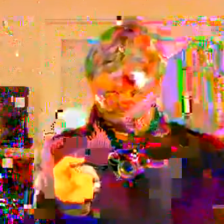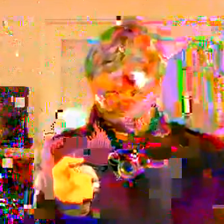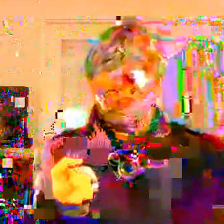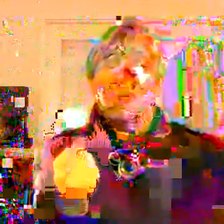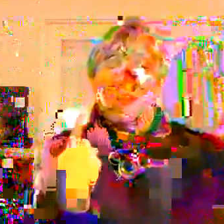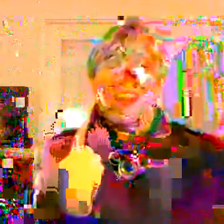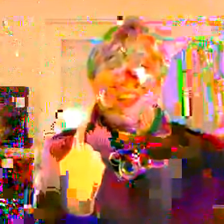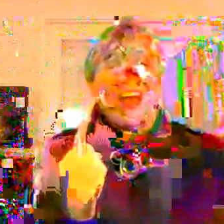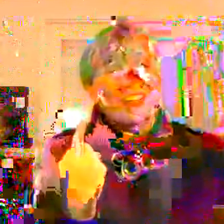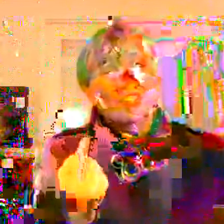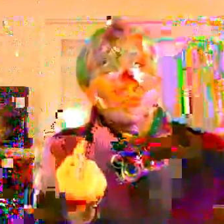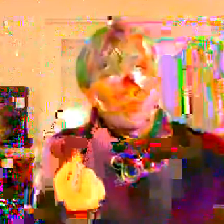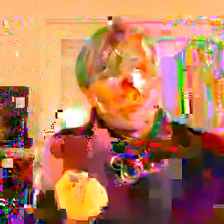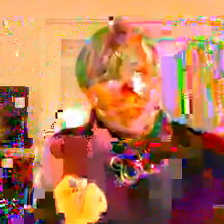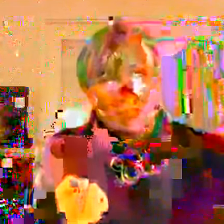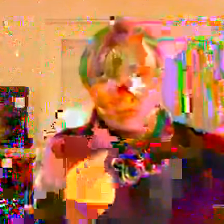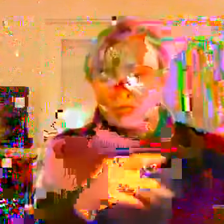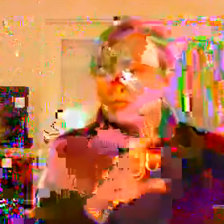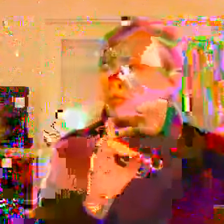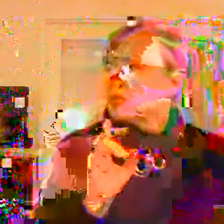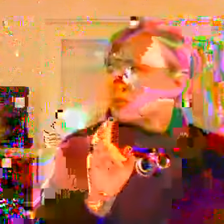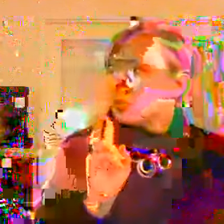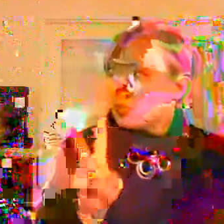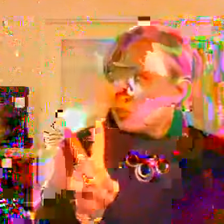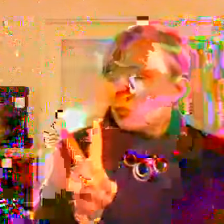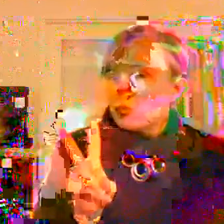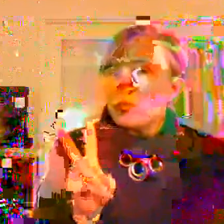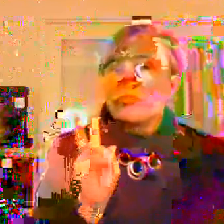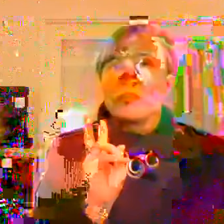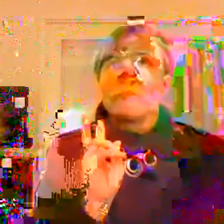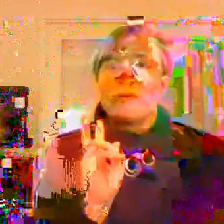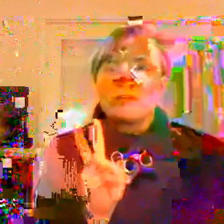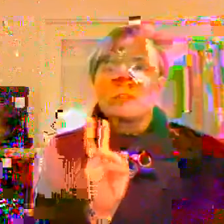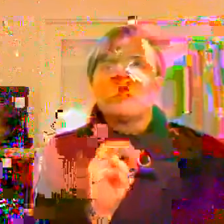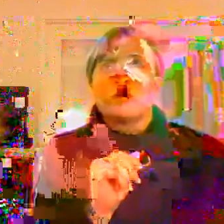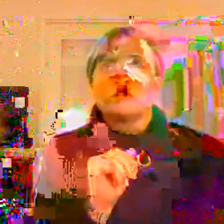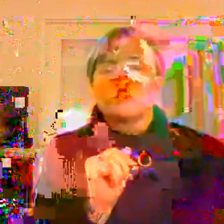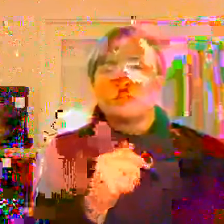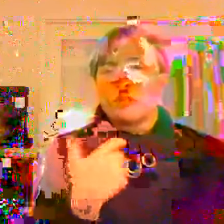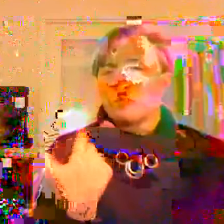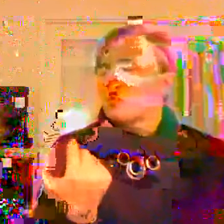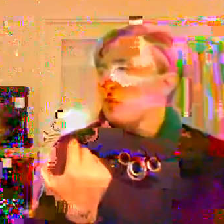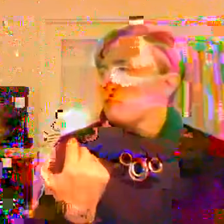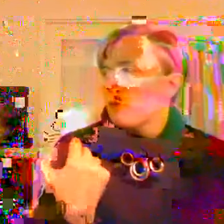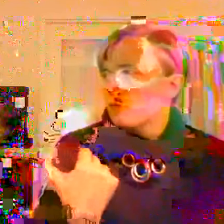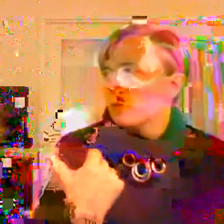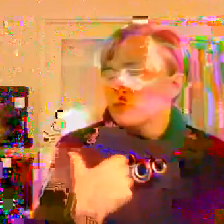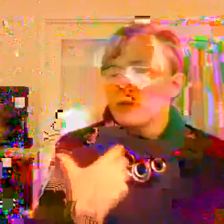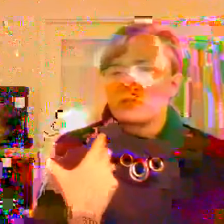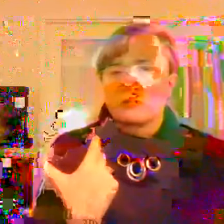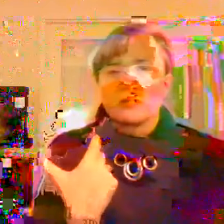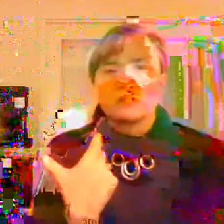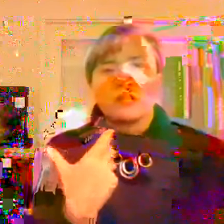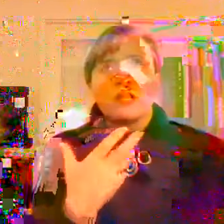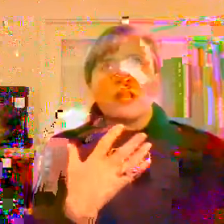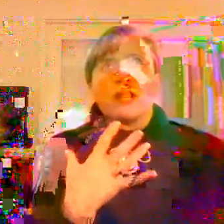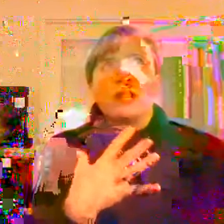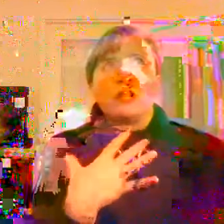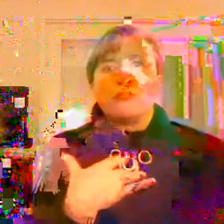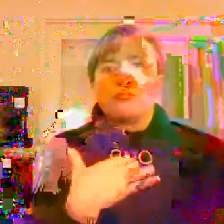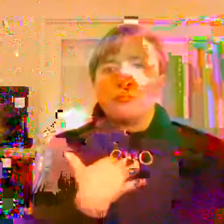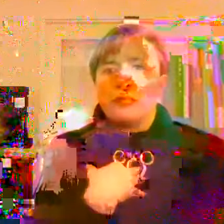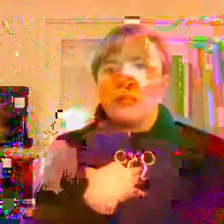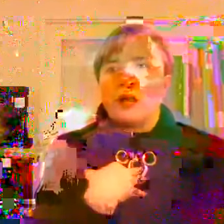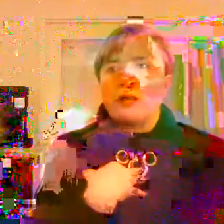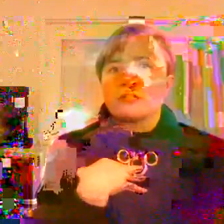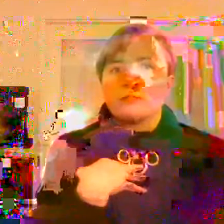might be getting ripped off. might not actually be a mastermind. Two, that a mastermind typically, mean, you and I have both been in masterminds and